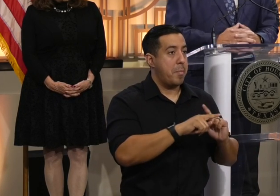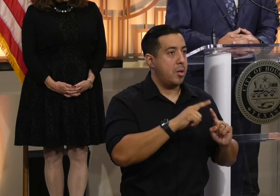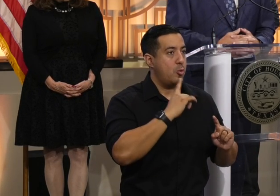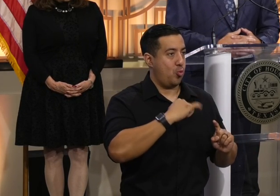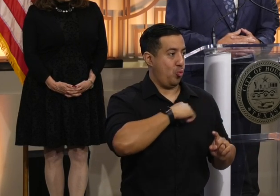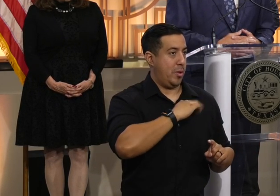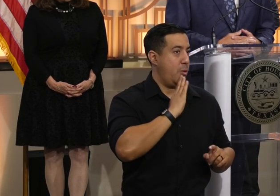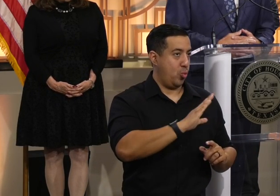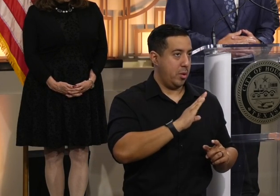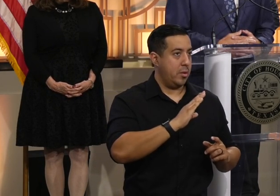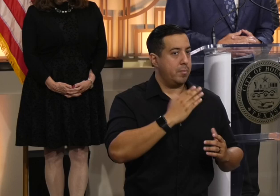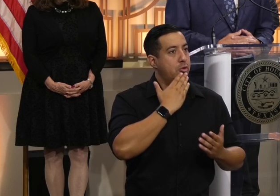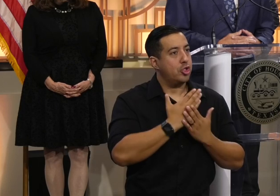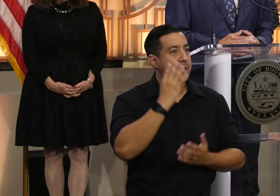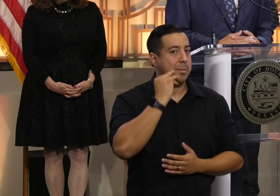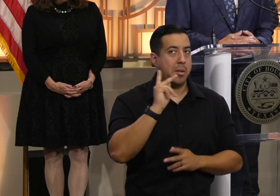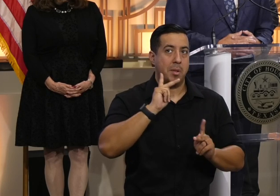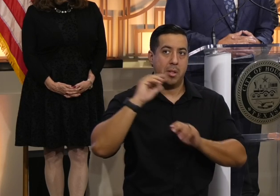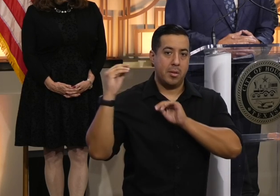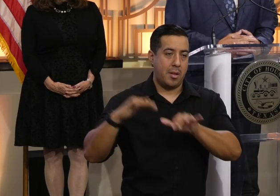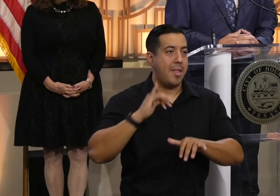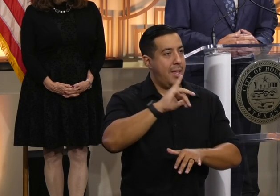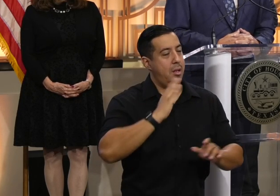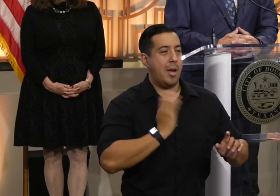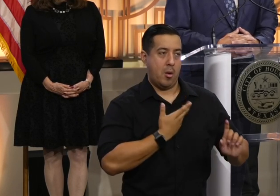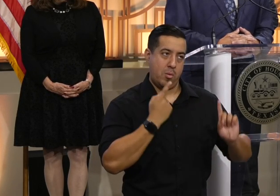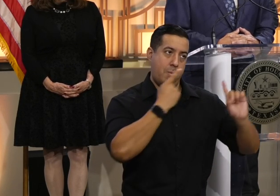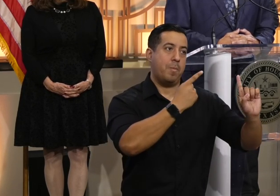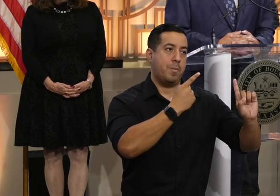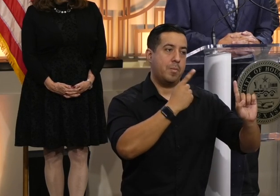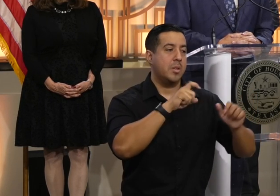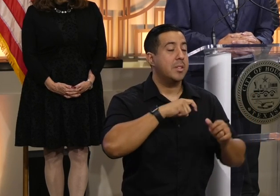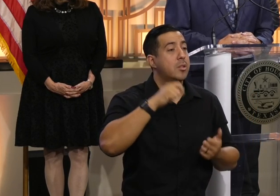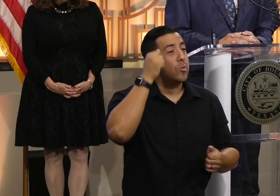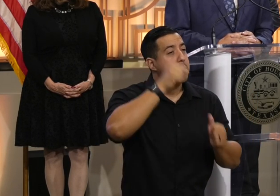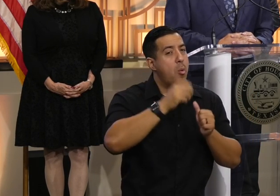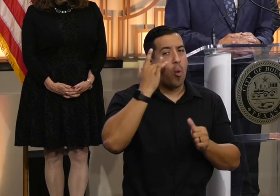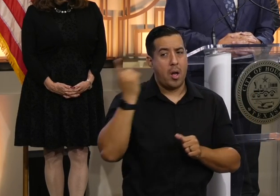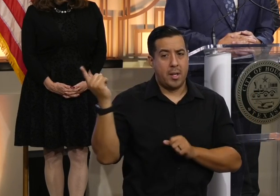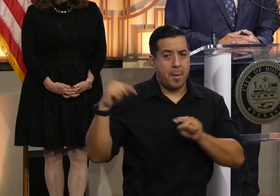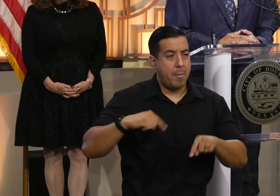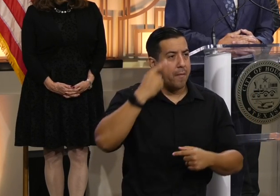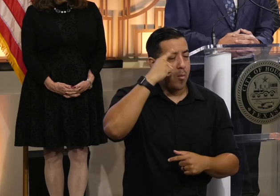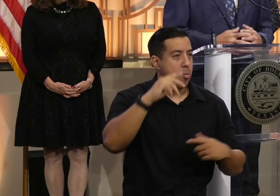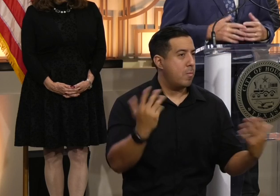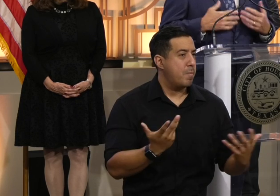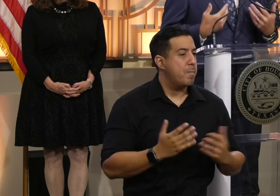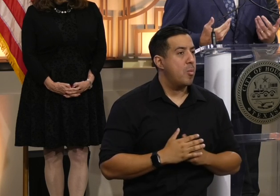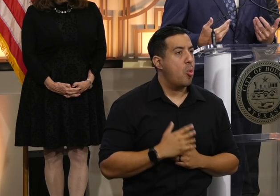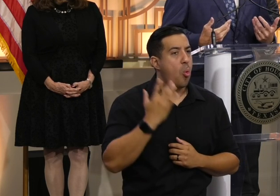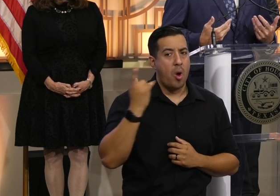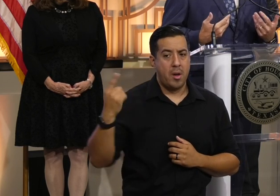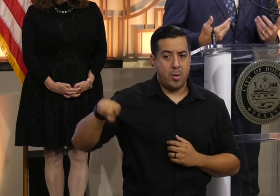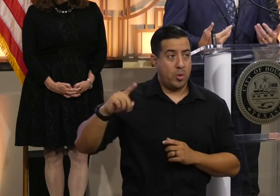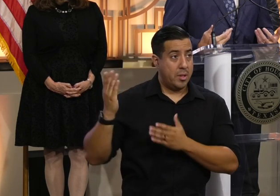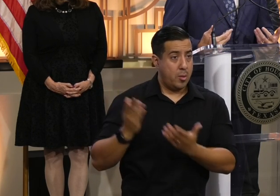and is creating a different experience for people coming to this country. Let's just remember what they're coming here for and also what they have